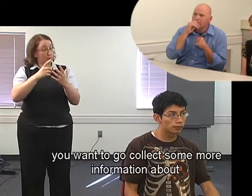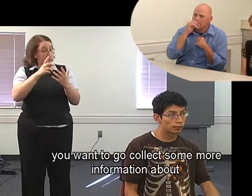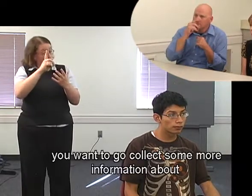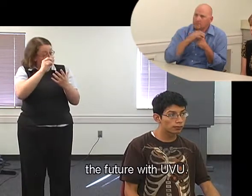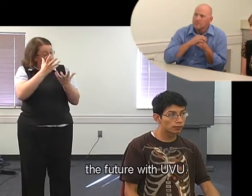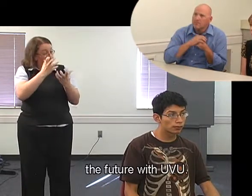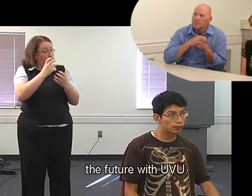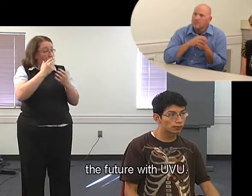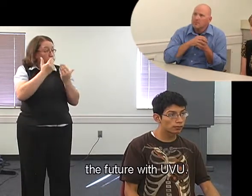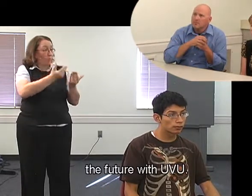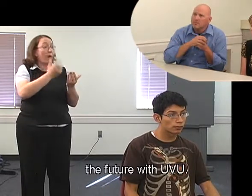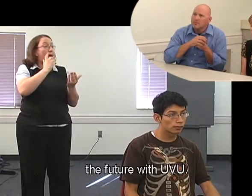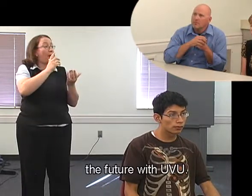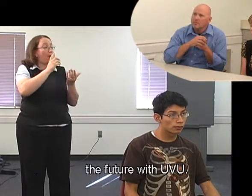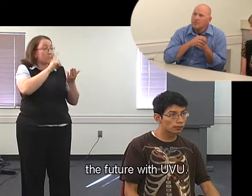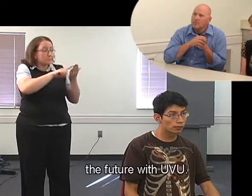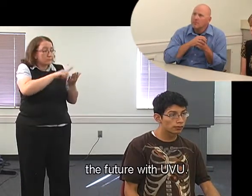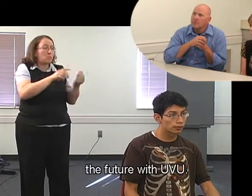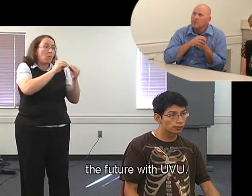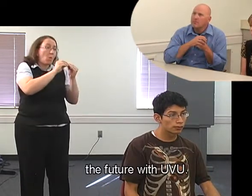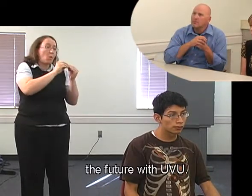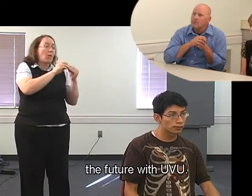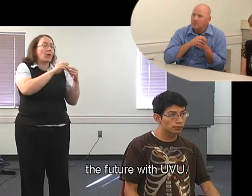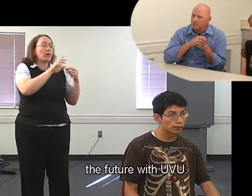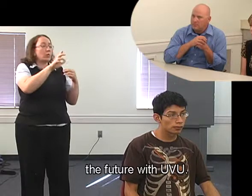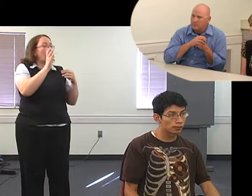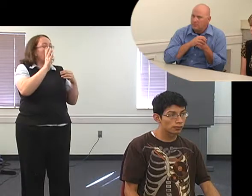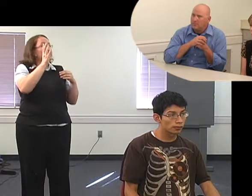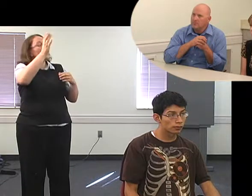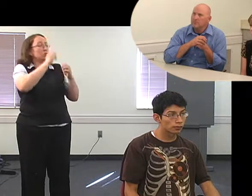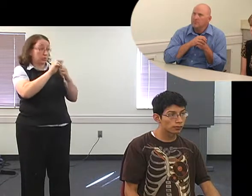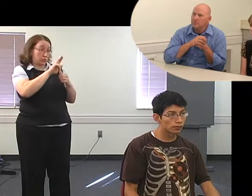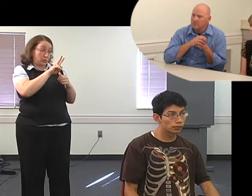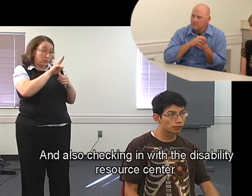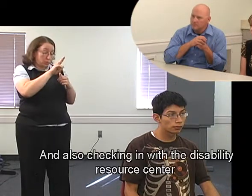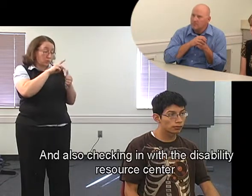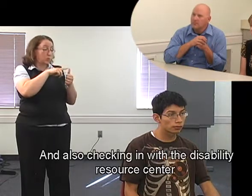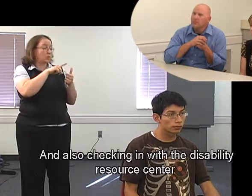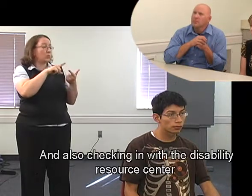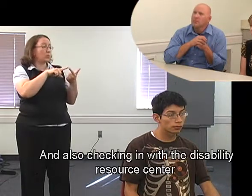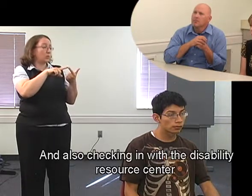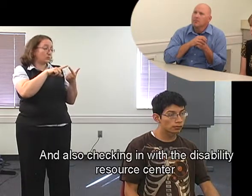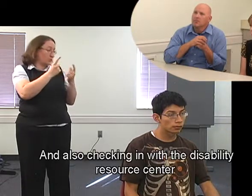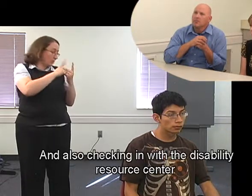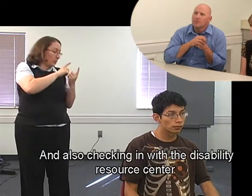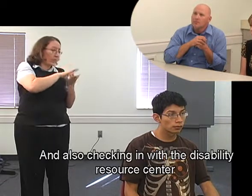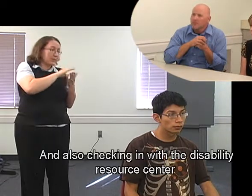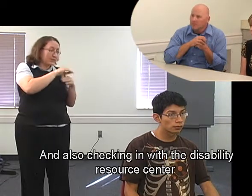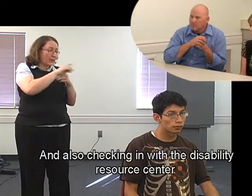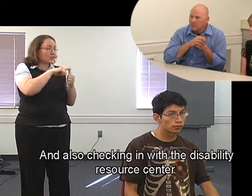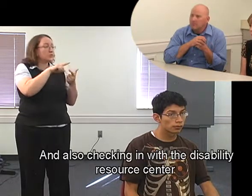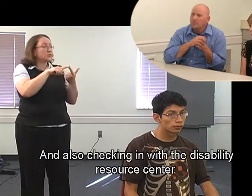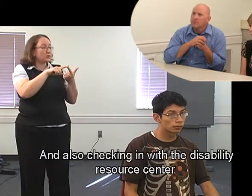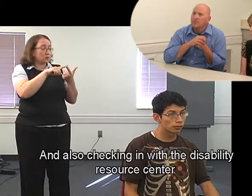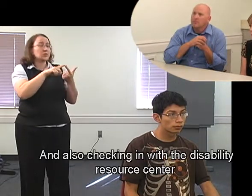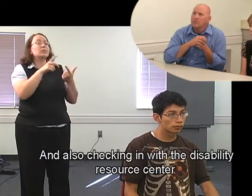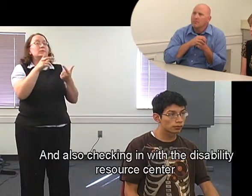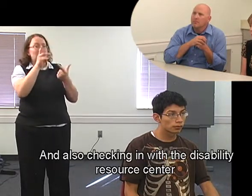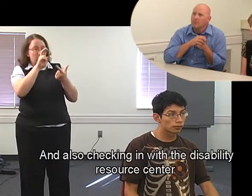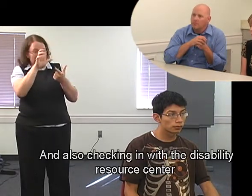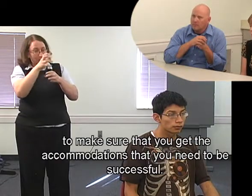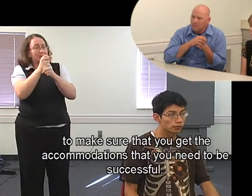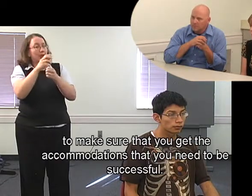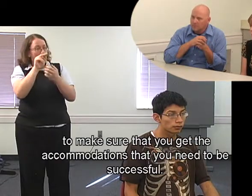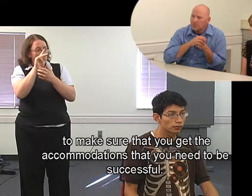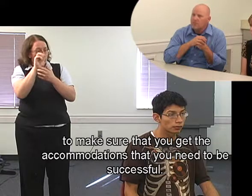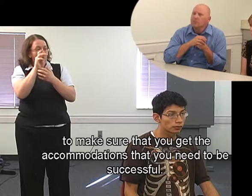information about the future with UVU and also checking in with the Disability Resource Center